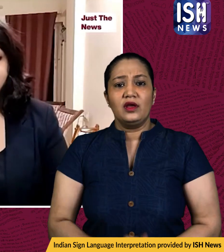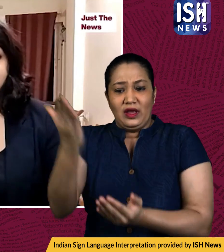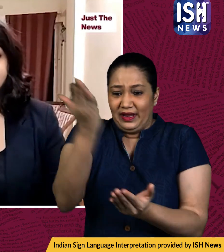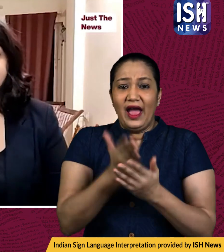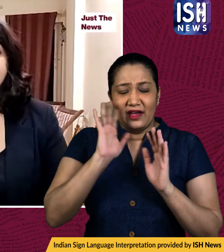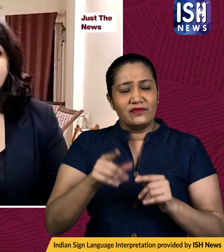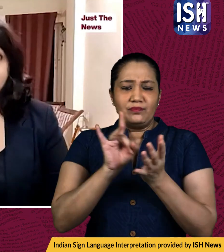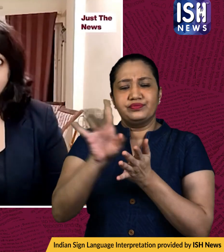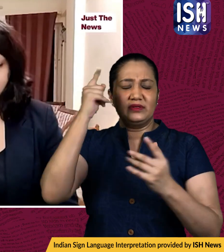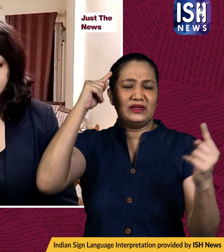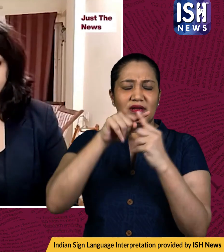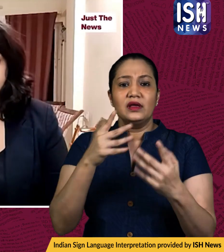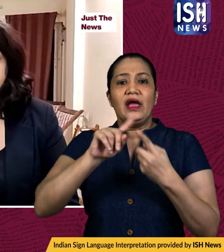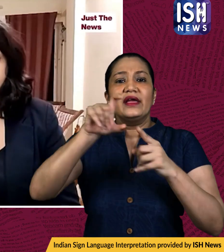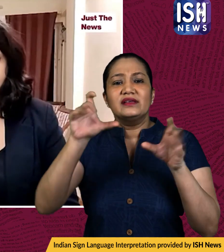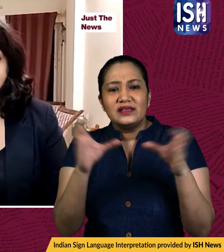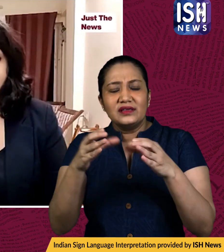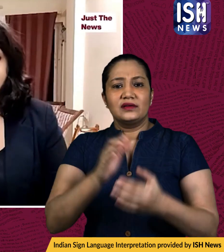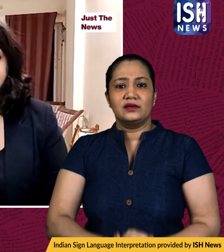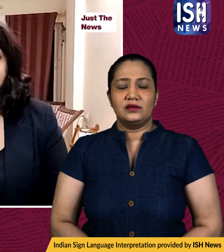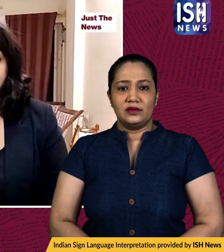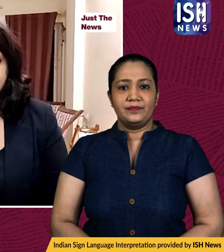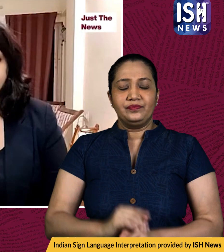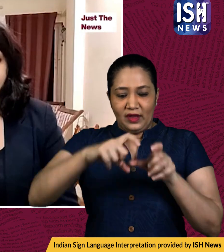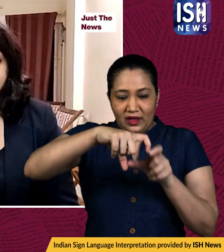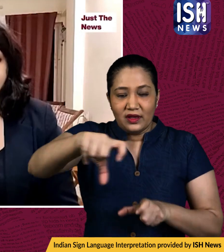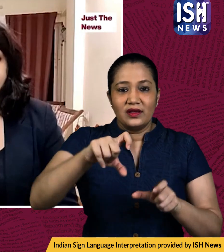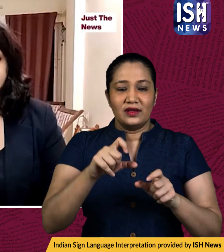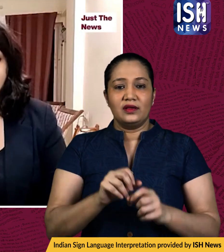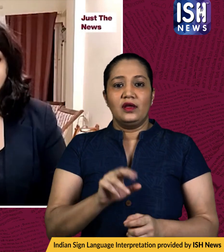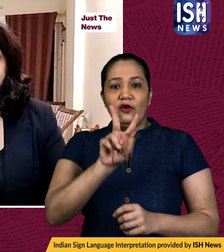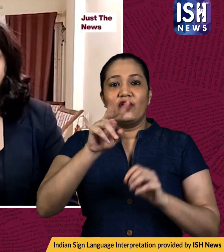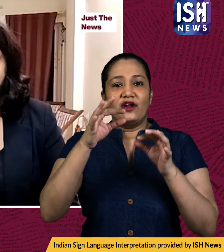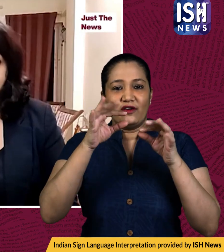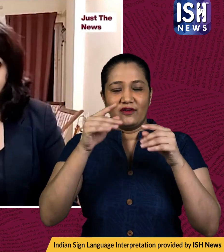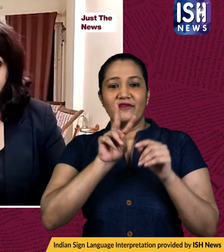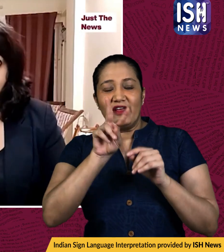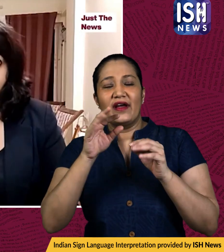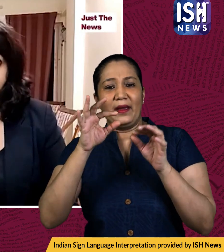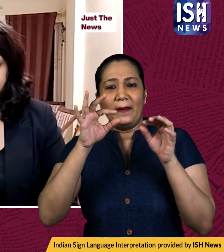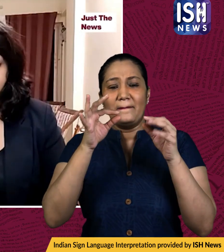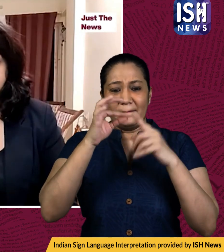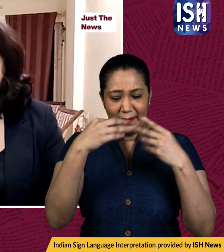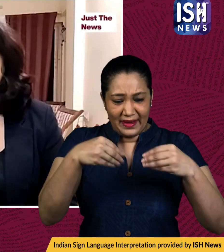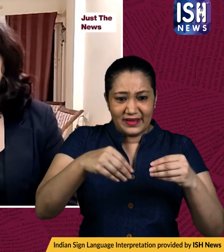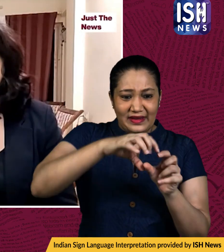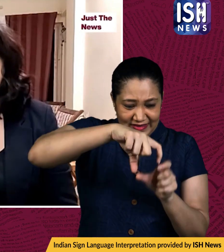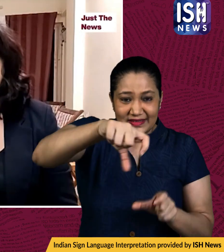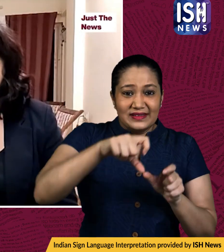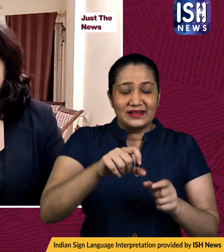directions to the election commission to verify the voter verified paper audit trail or vvpat slips of